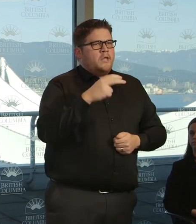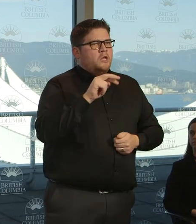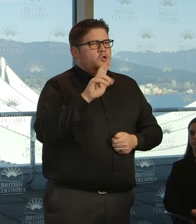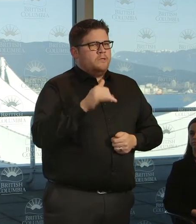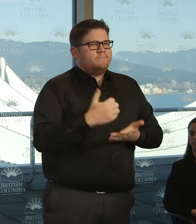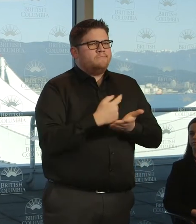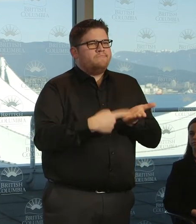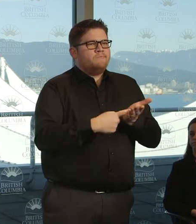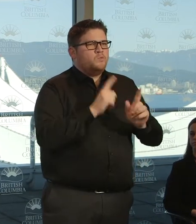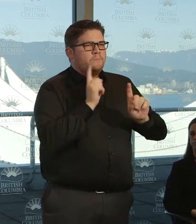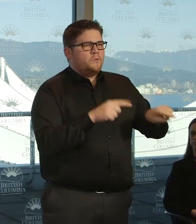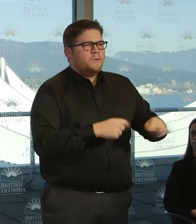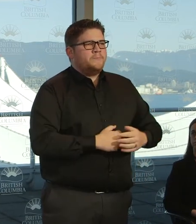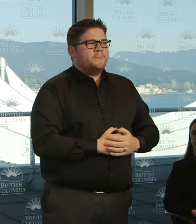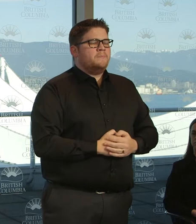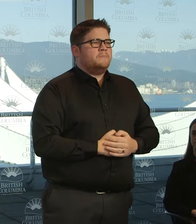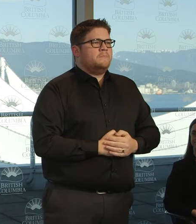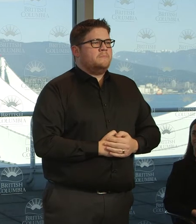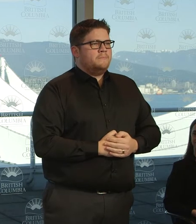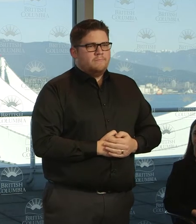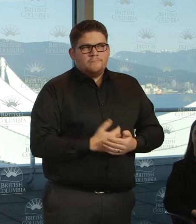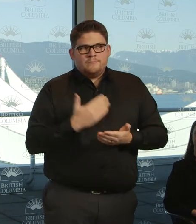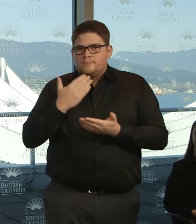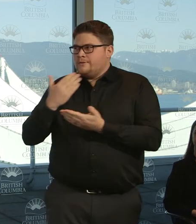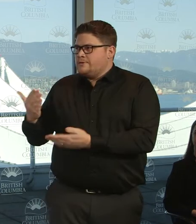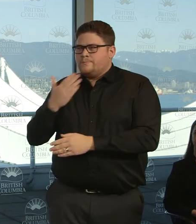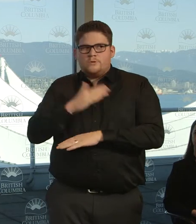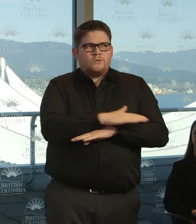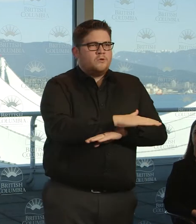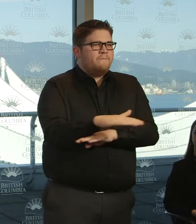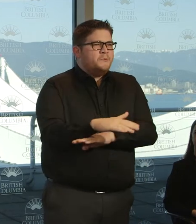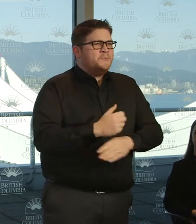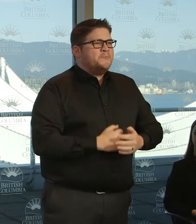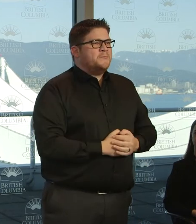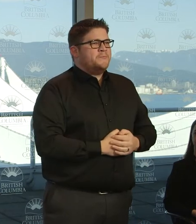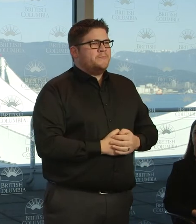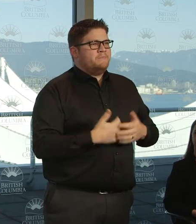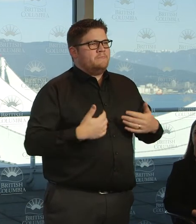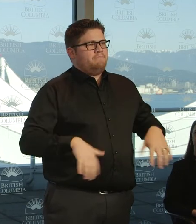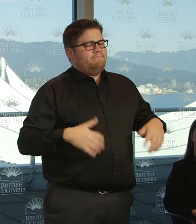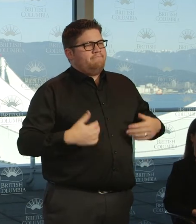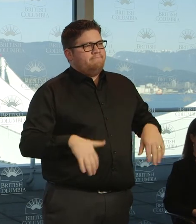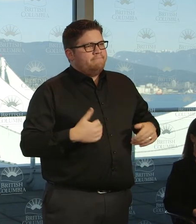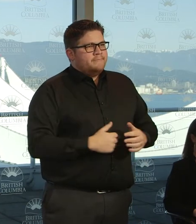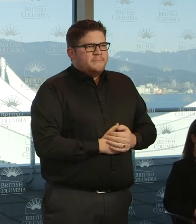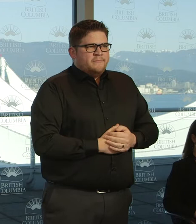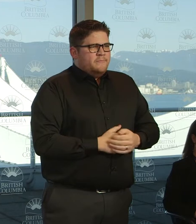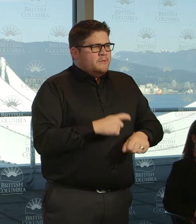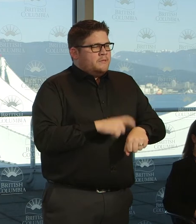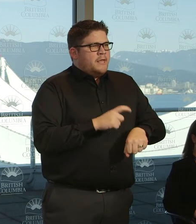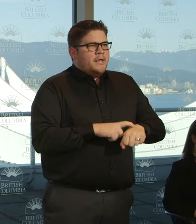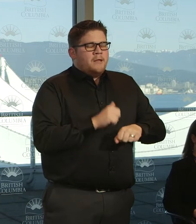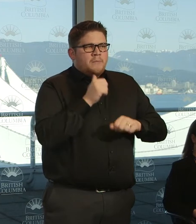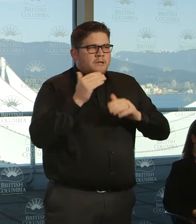Thank you. Good afternoon. So these are extraordinary times, as we know, and there's been many changes even